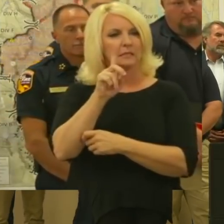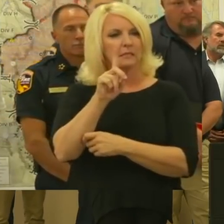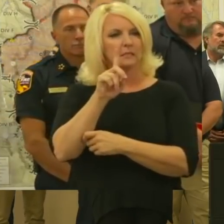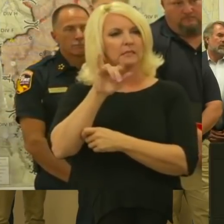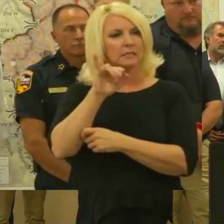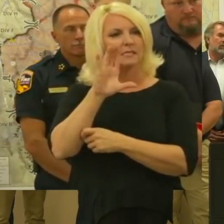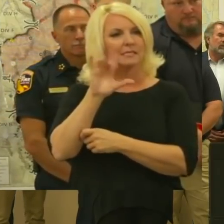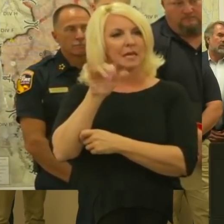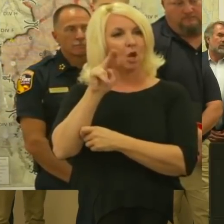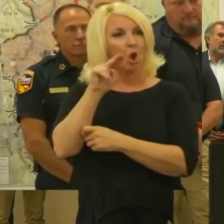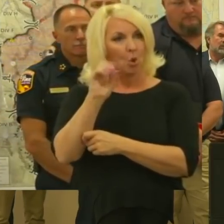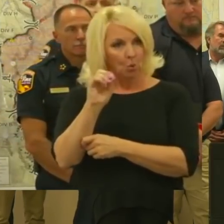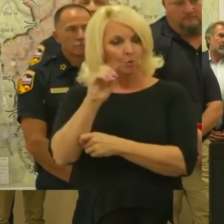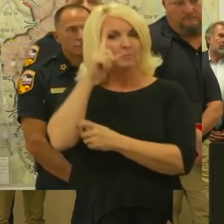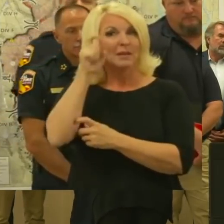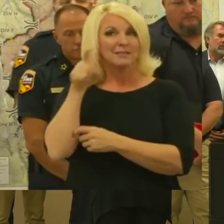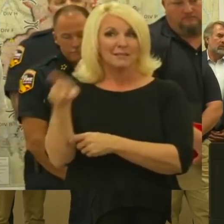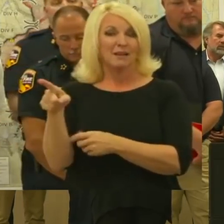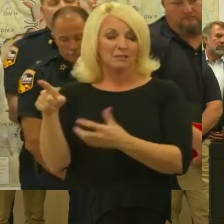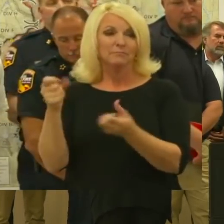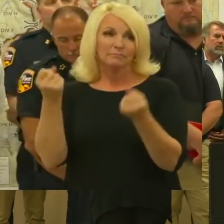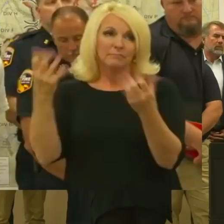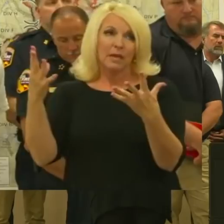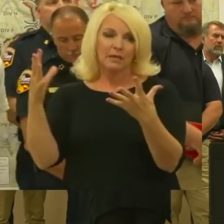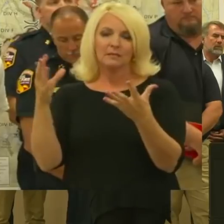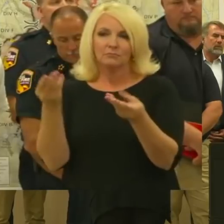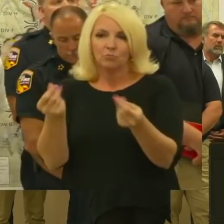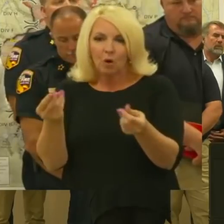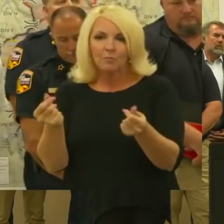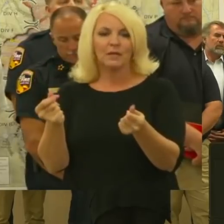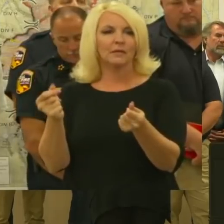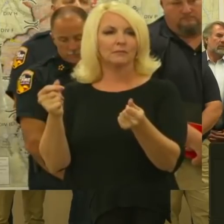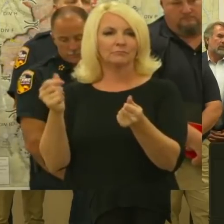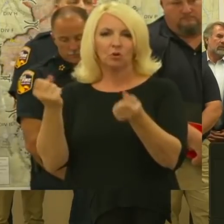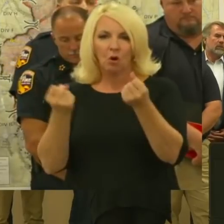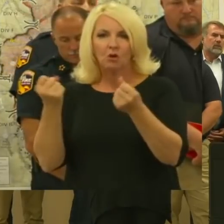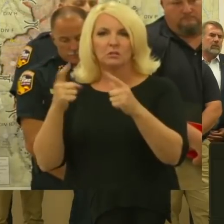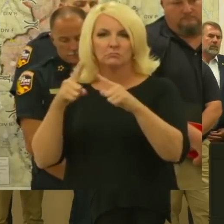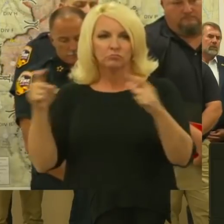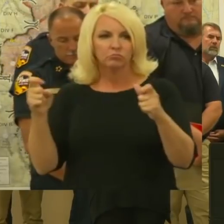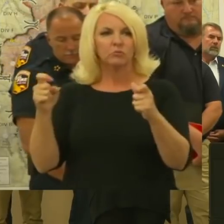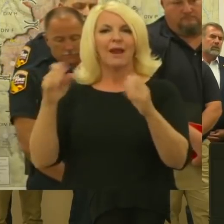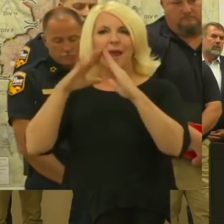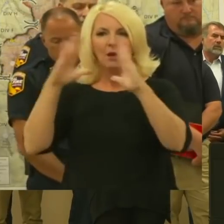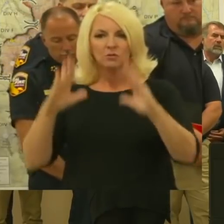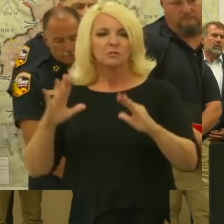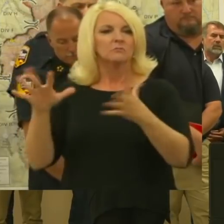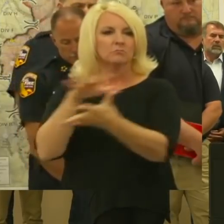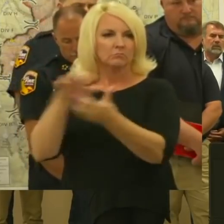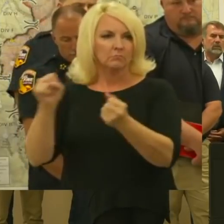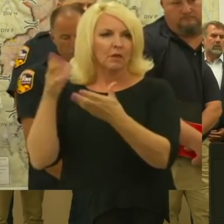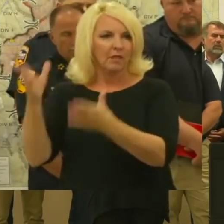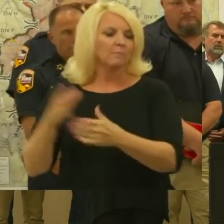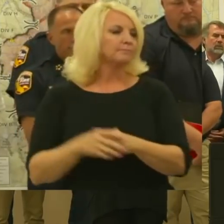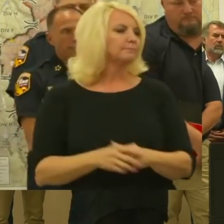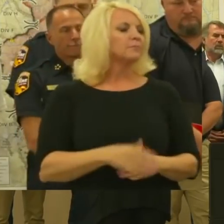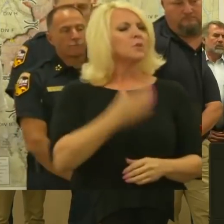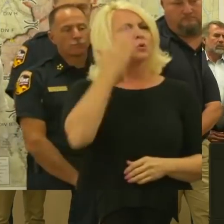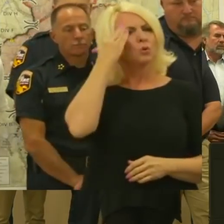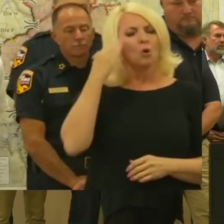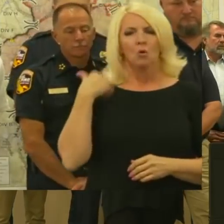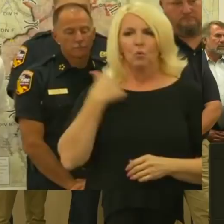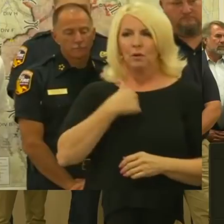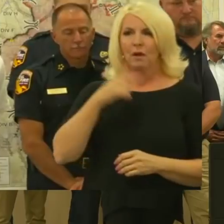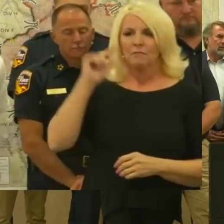So we do it, as you know, we respond to the governor's request when he asks for disasters. Depending on the type of